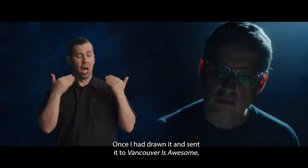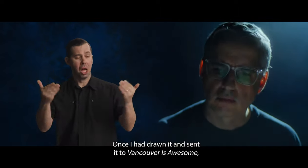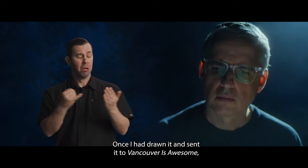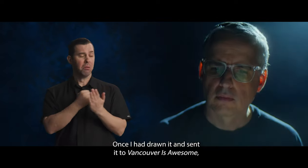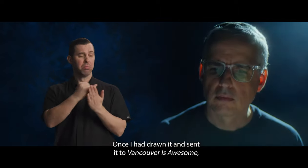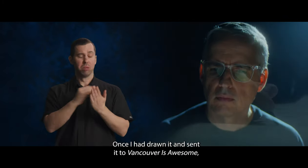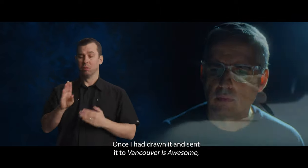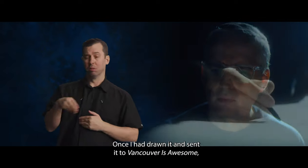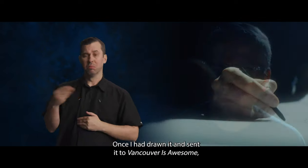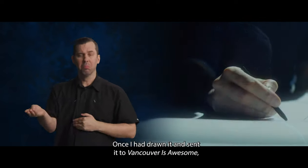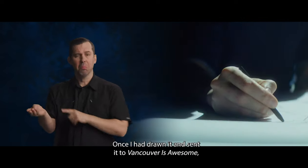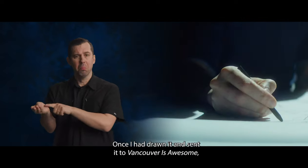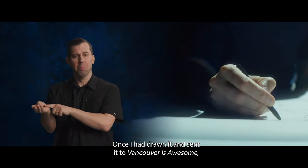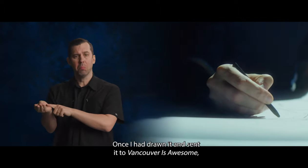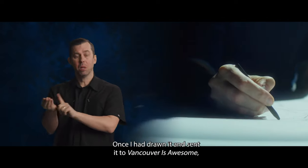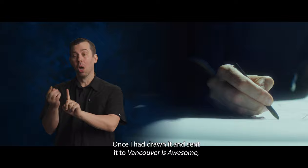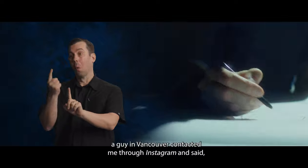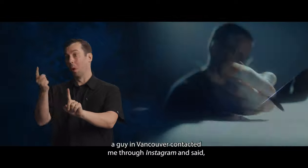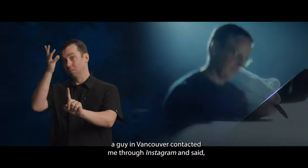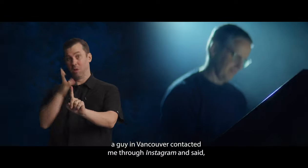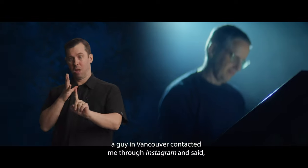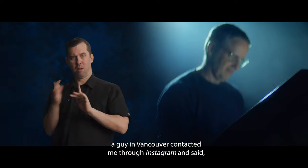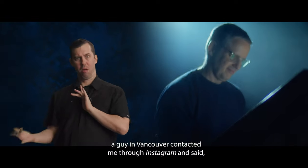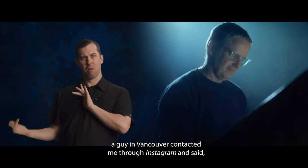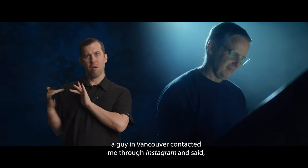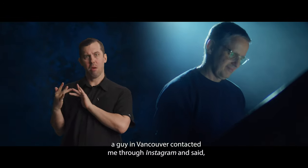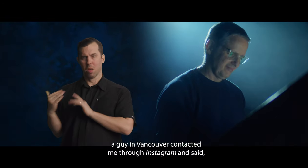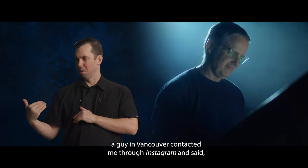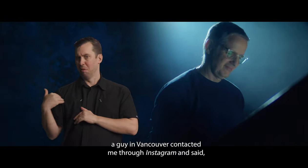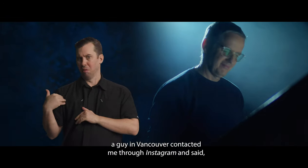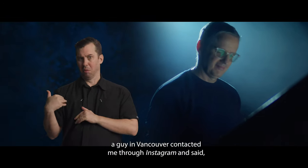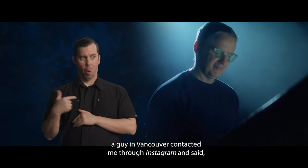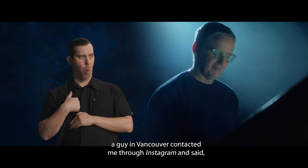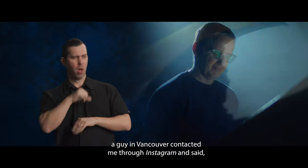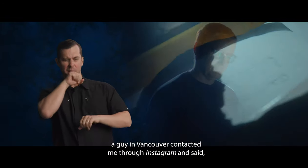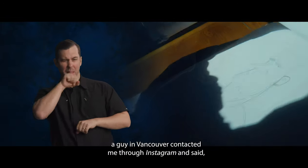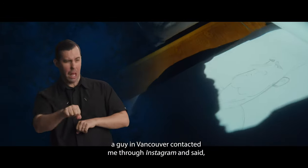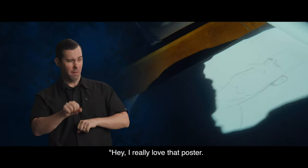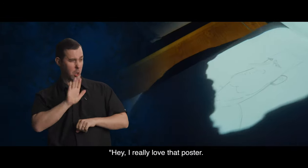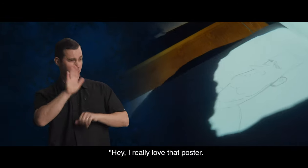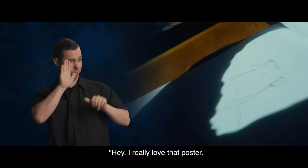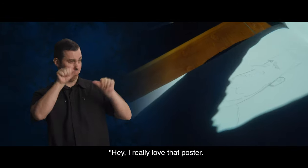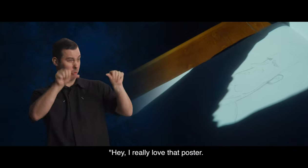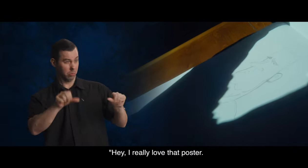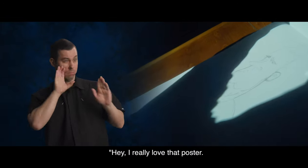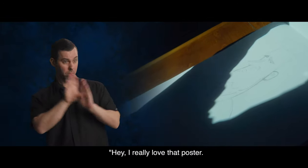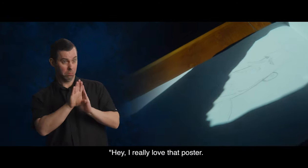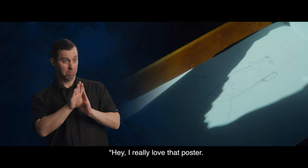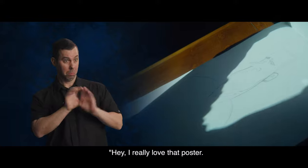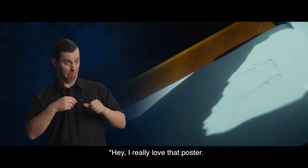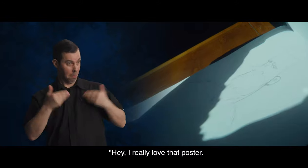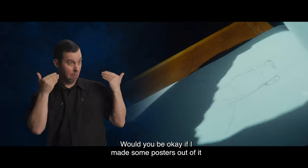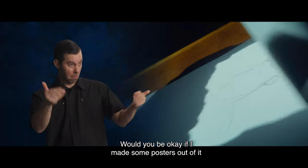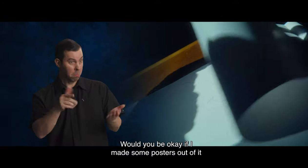Once I had drawn it and sent it to Vancouver's Awesome, a guy in Vancouver contacted me through Instagram and said, hey, I really